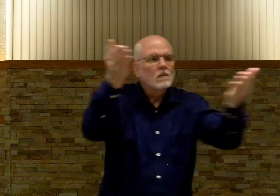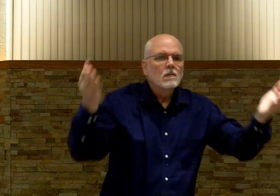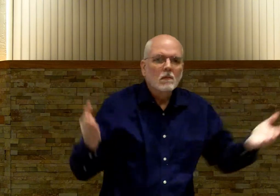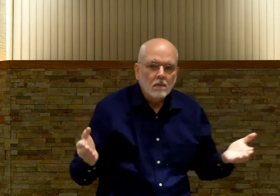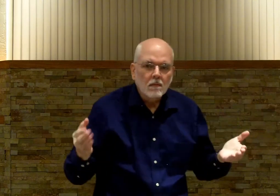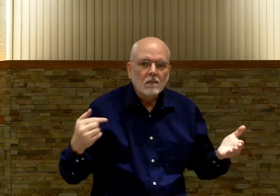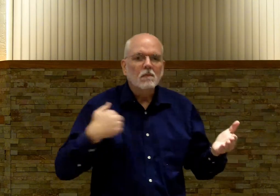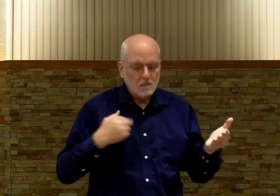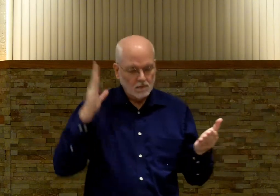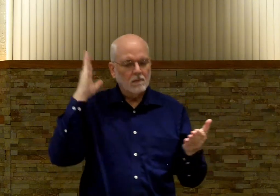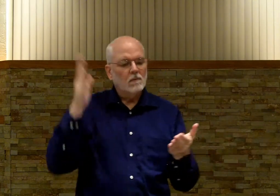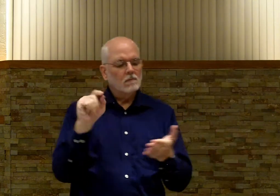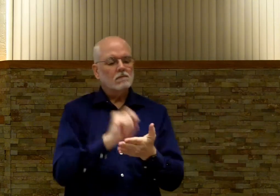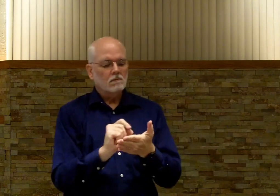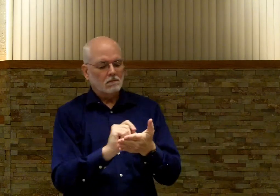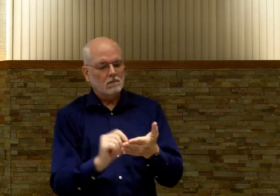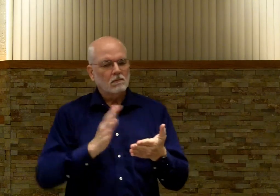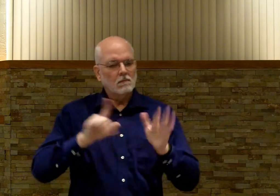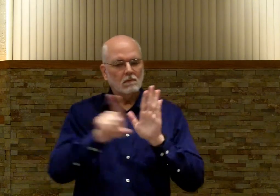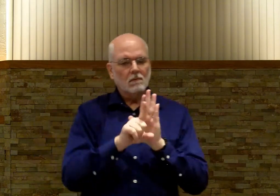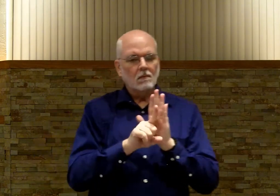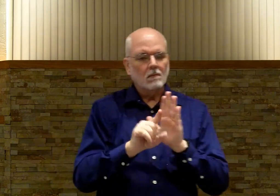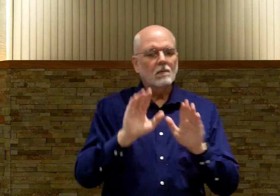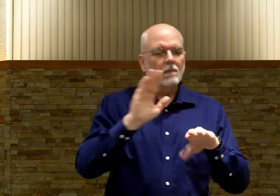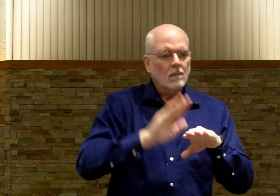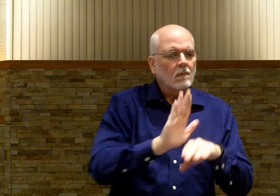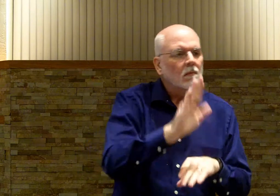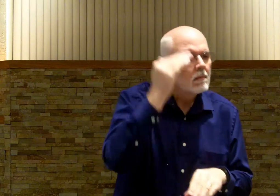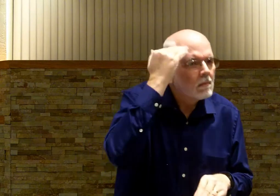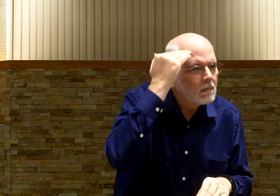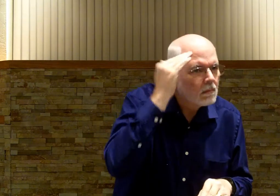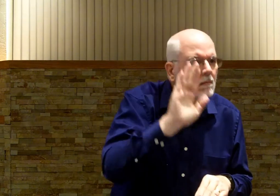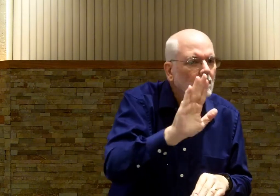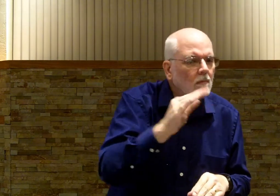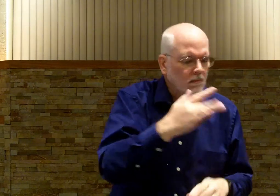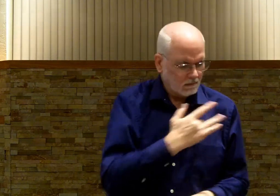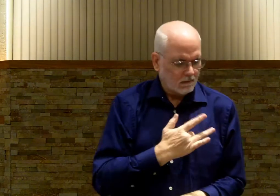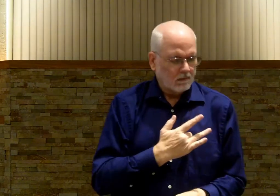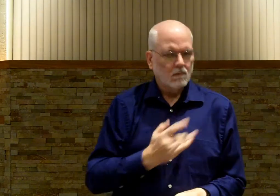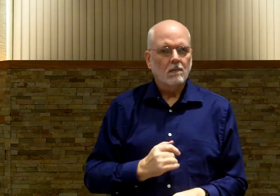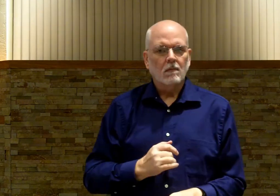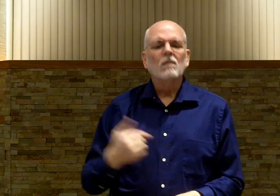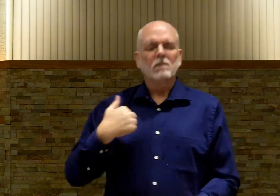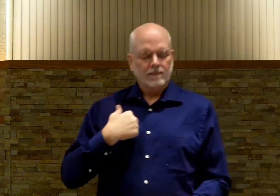my laws on their minds and hearts. Then I will forget about their sins